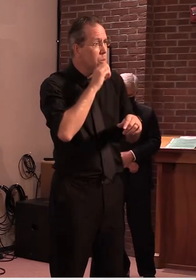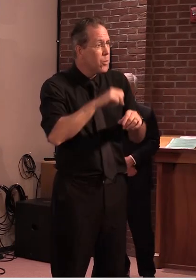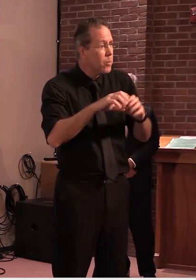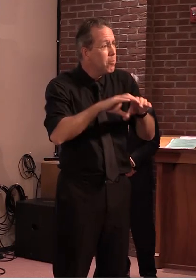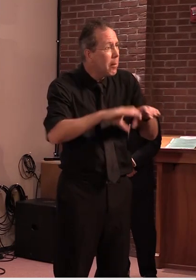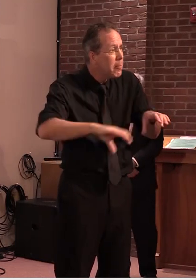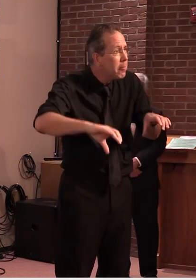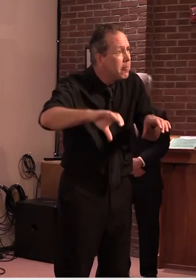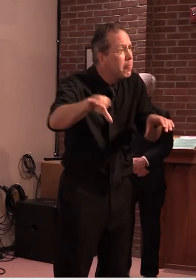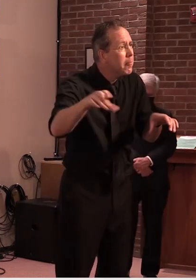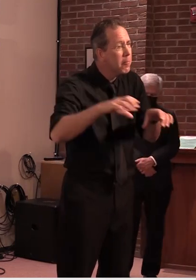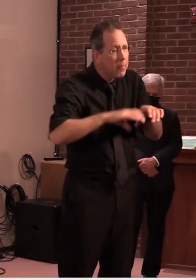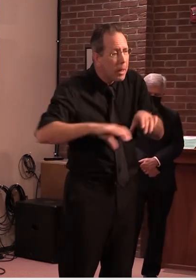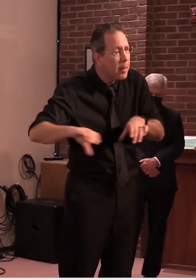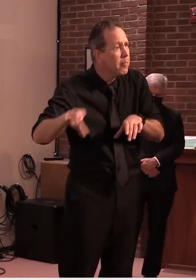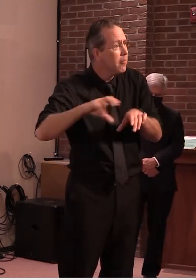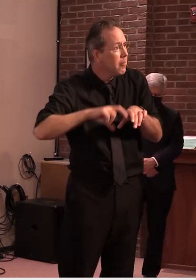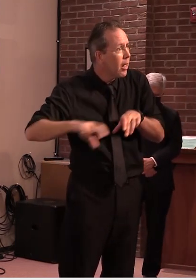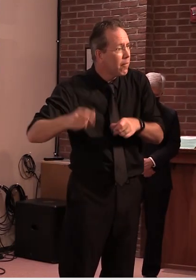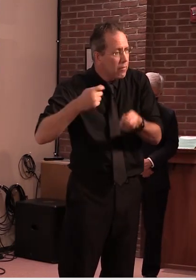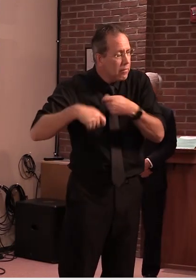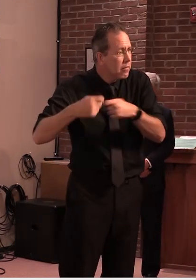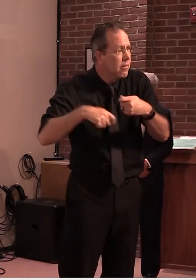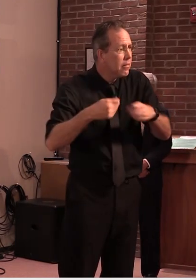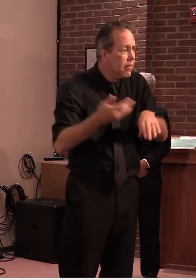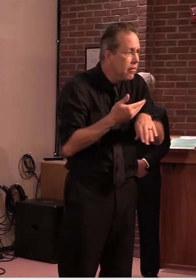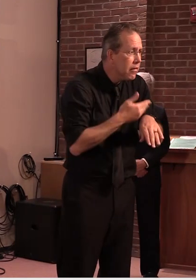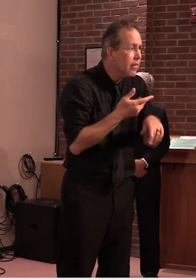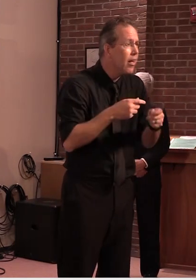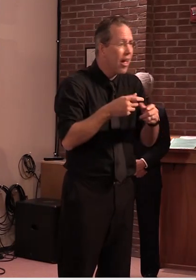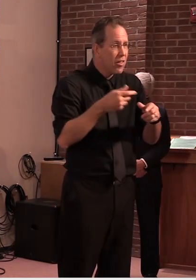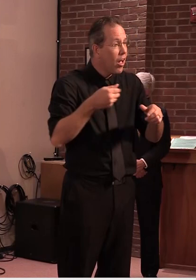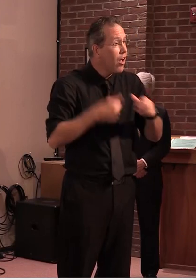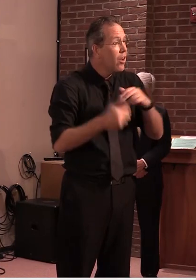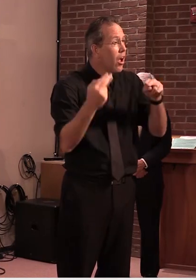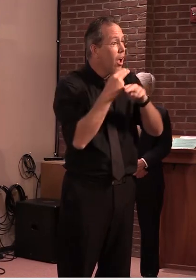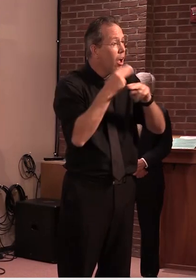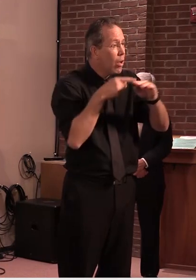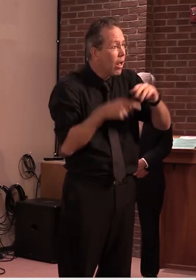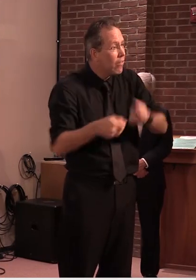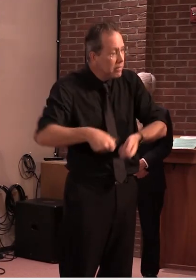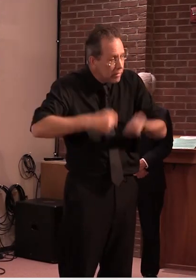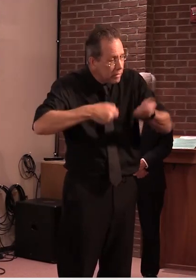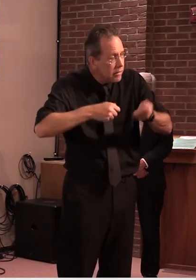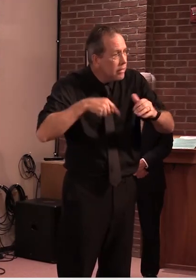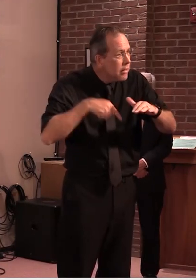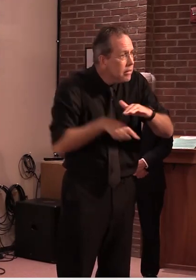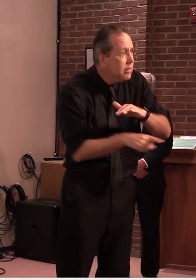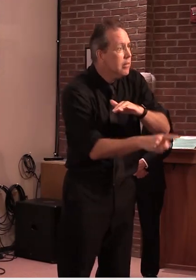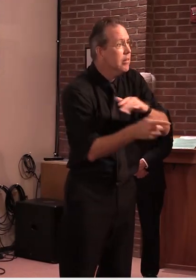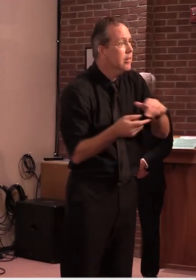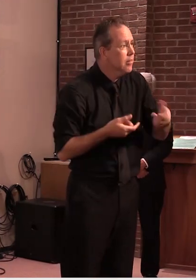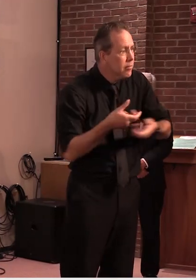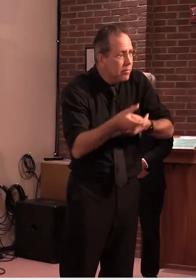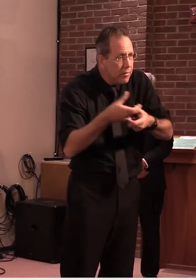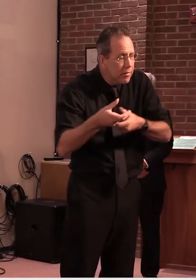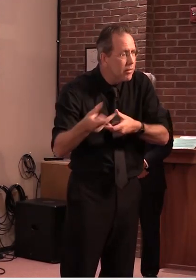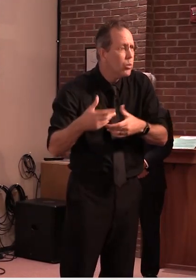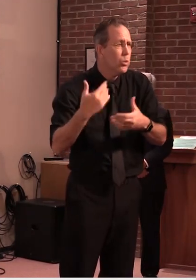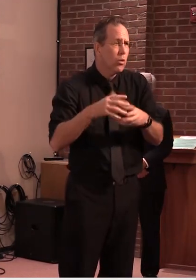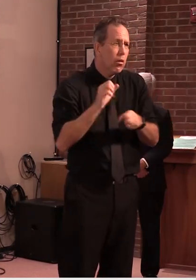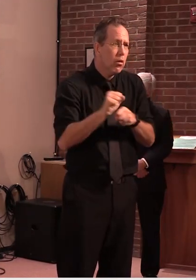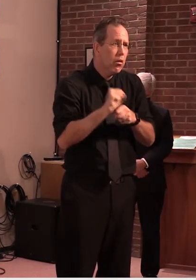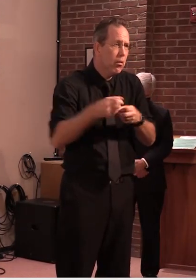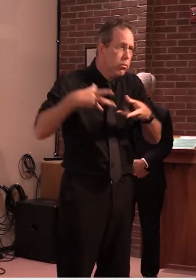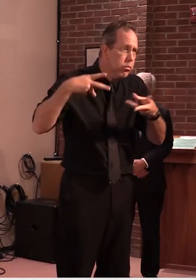but buildings yards and have numerous connections um so we are we are working actively in each of these communities to reduce